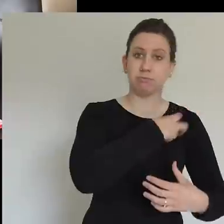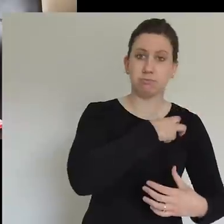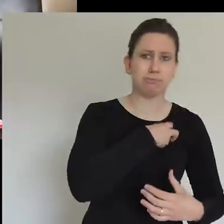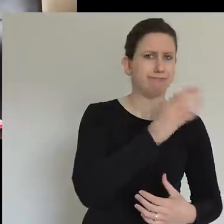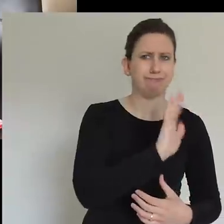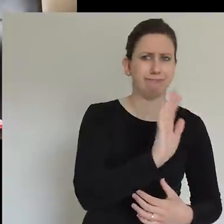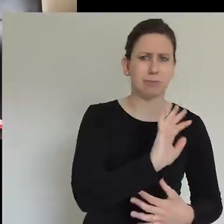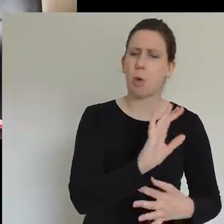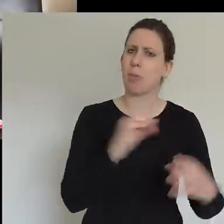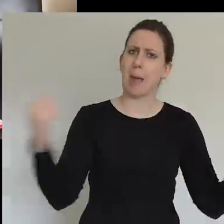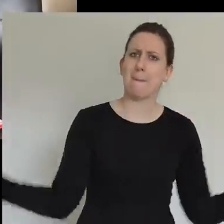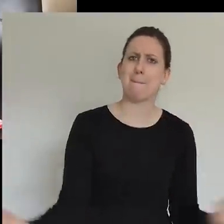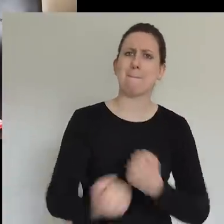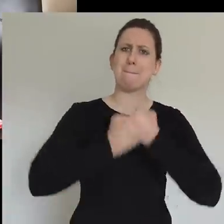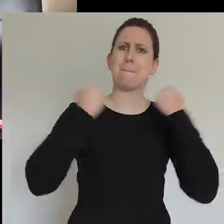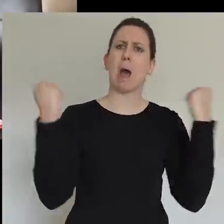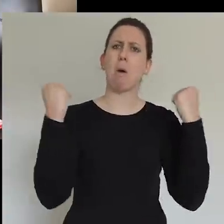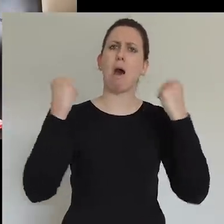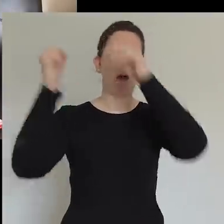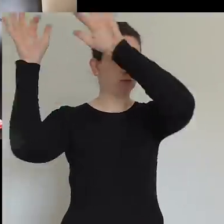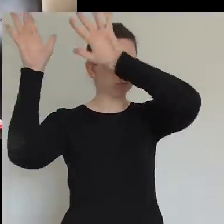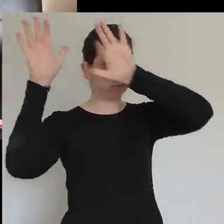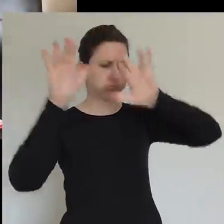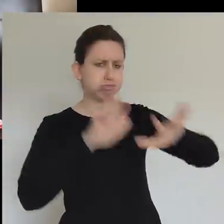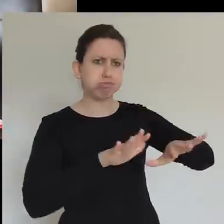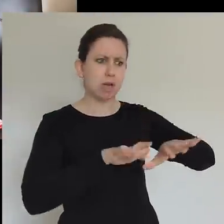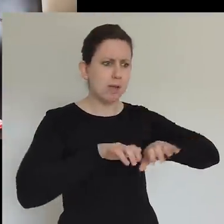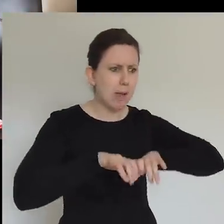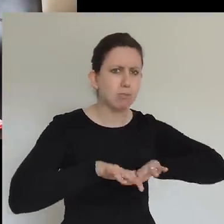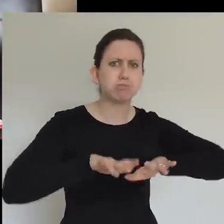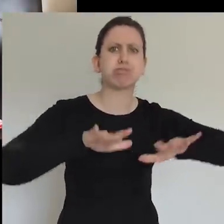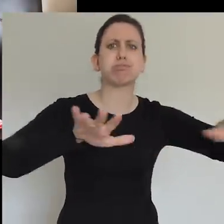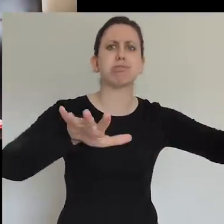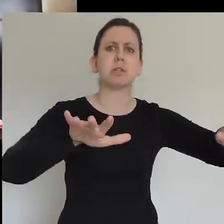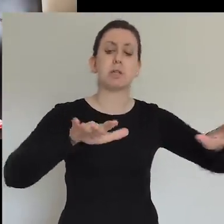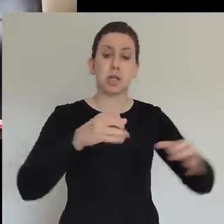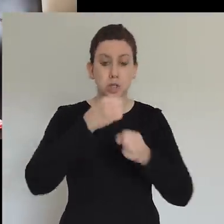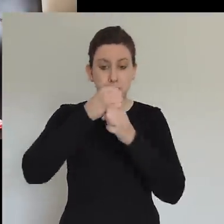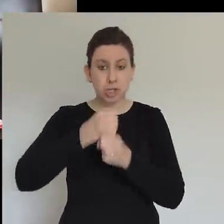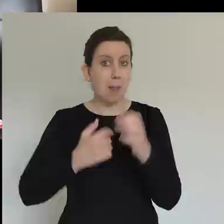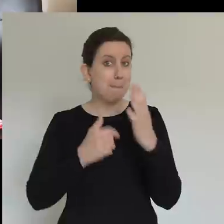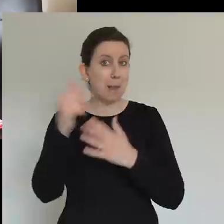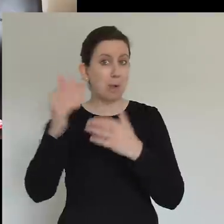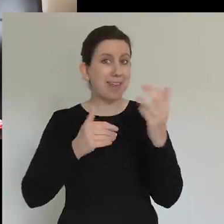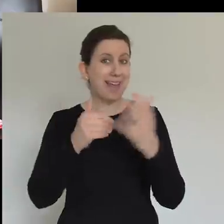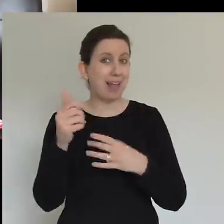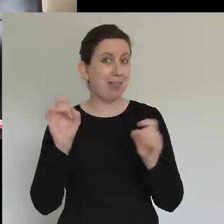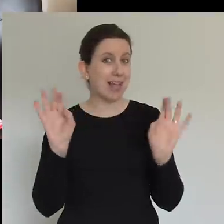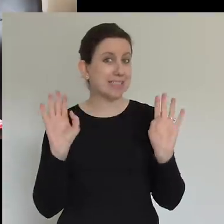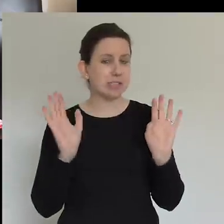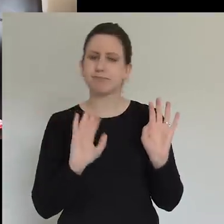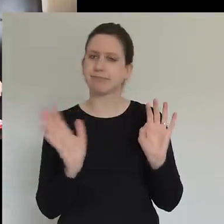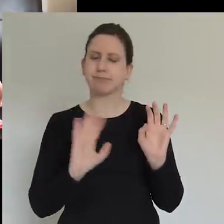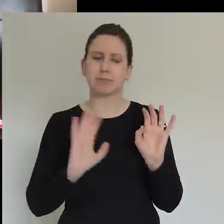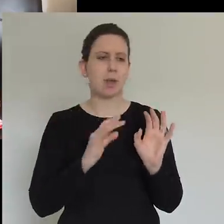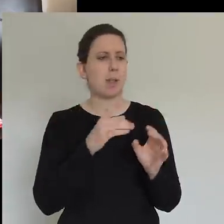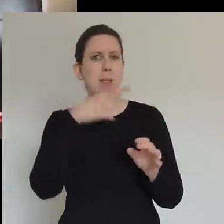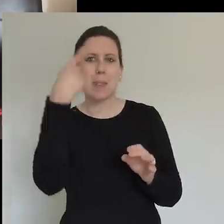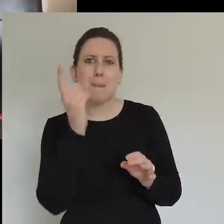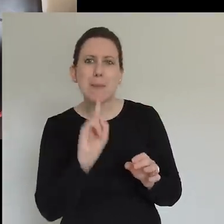The church leaves the building, doesn't it? And that's just fascinating when you think where we are today. Well, yeah, we wrote this thinking that it was going to